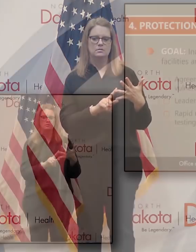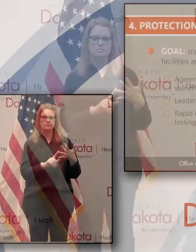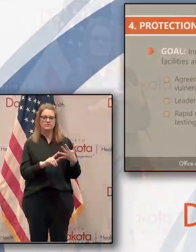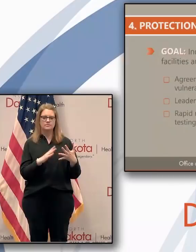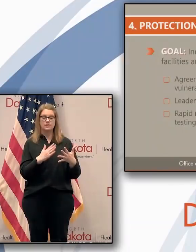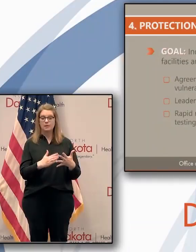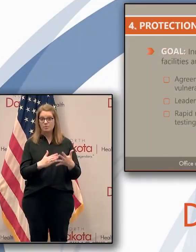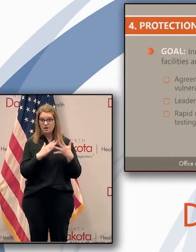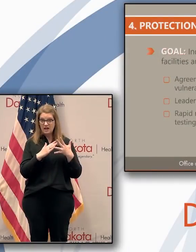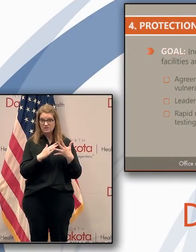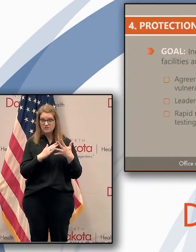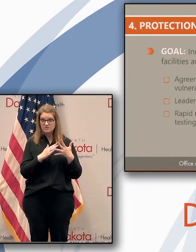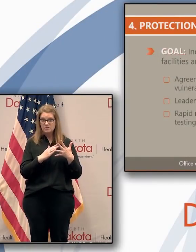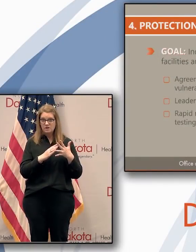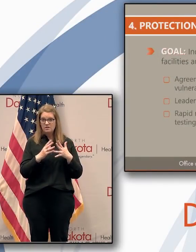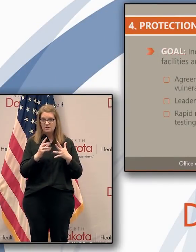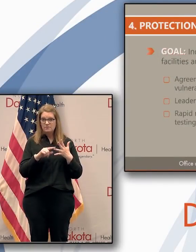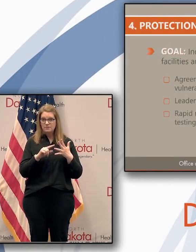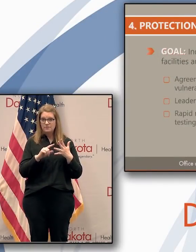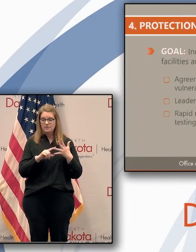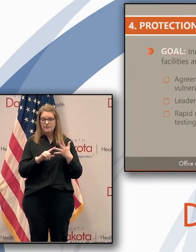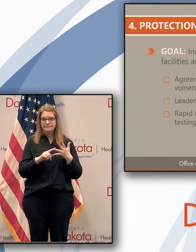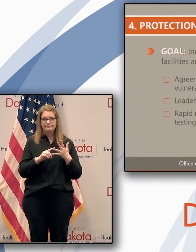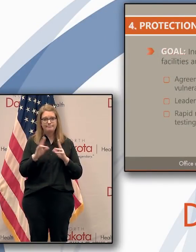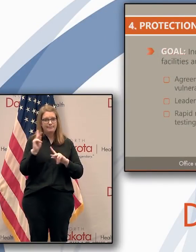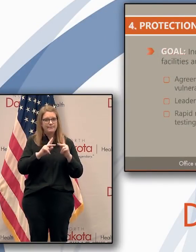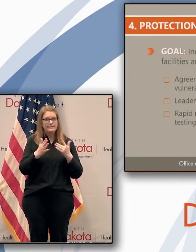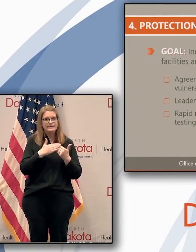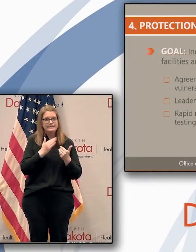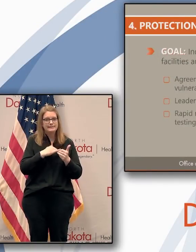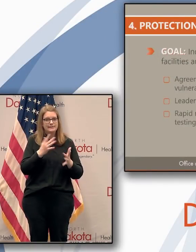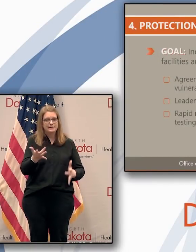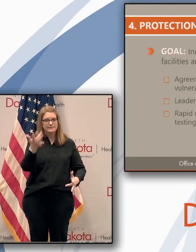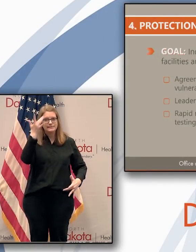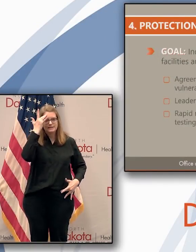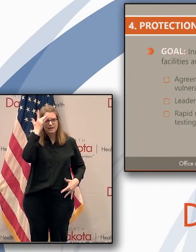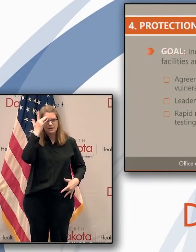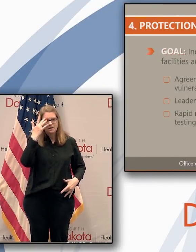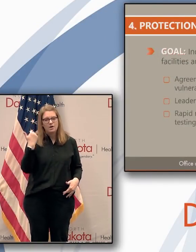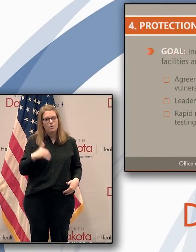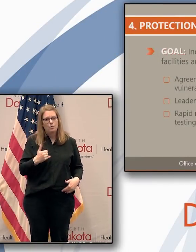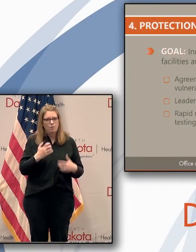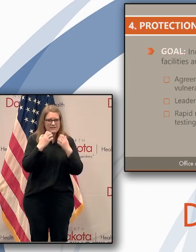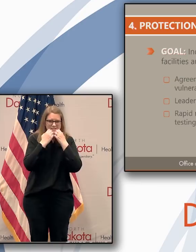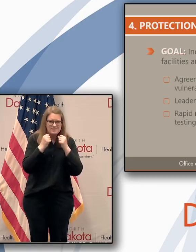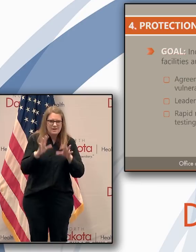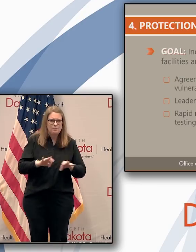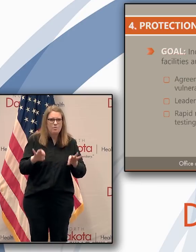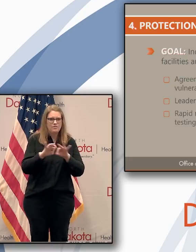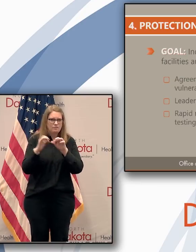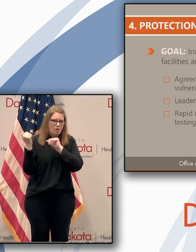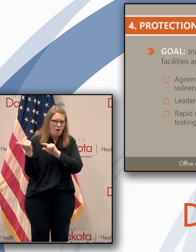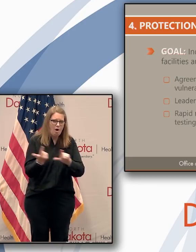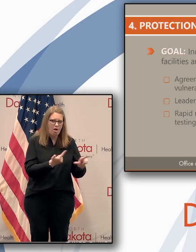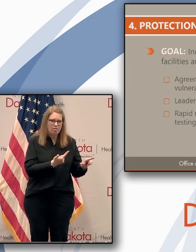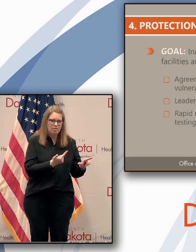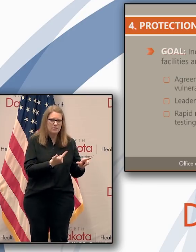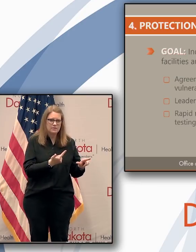for our most vulnerable. And this is something I know that's important to each and every one of us. We are,